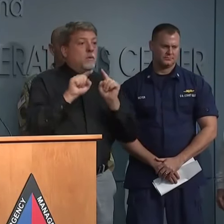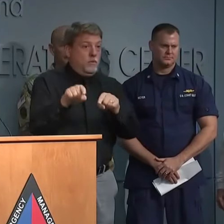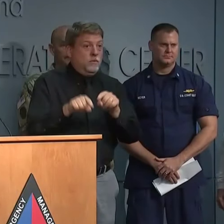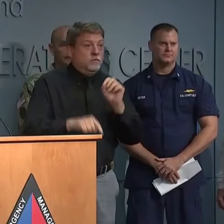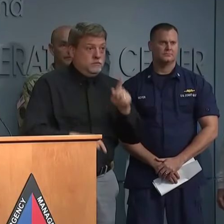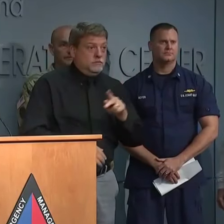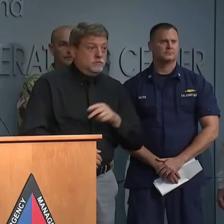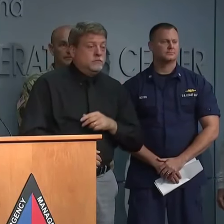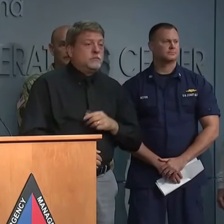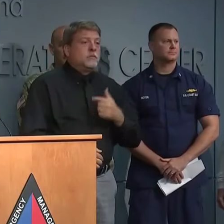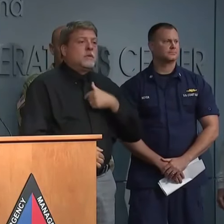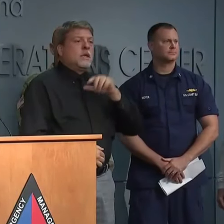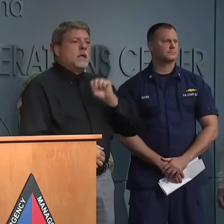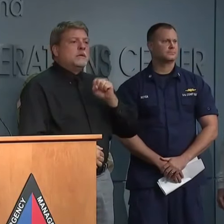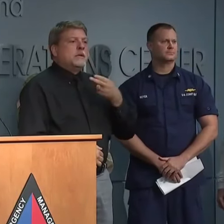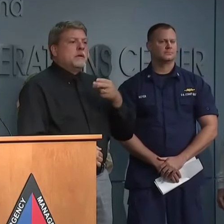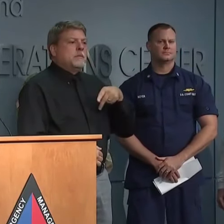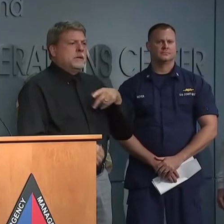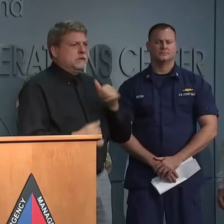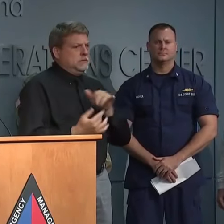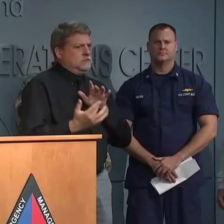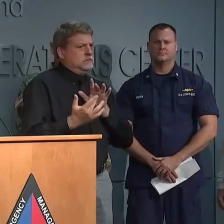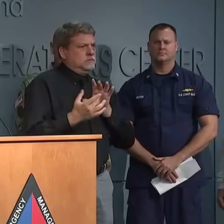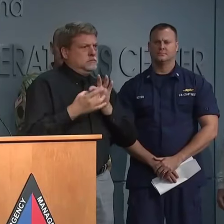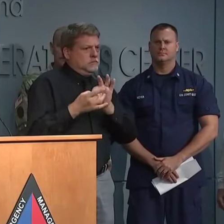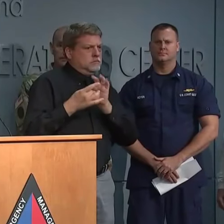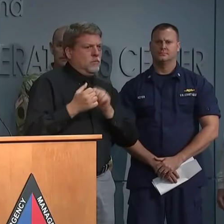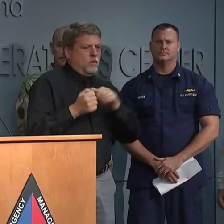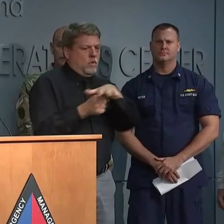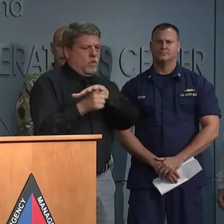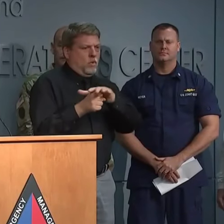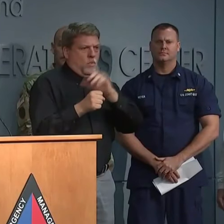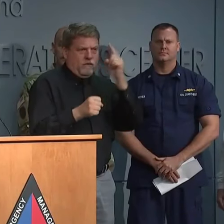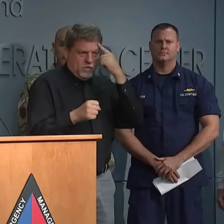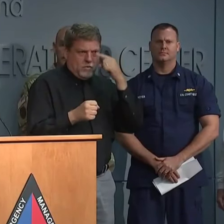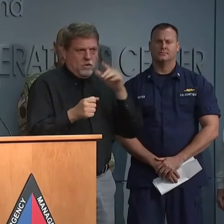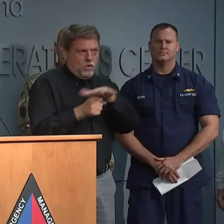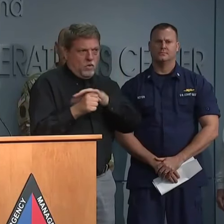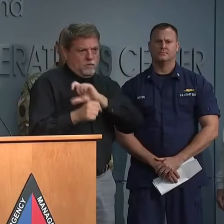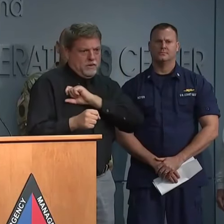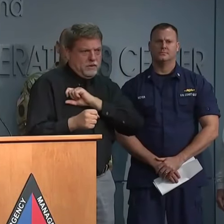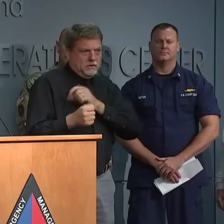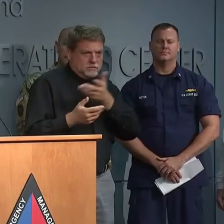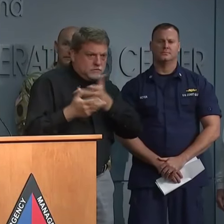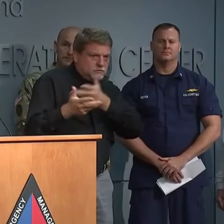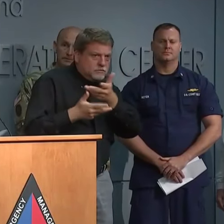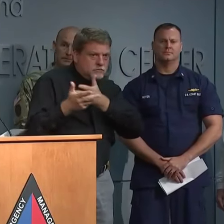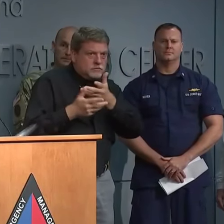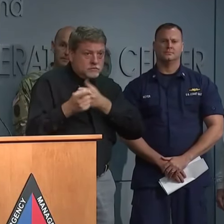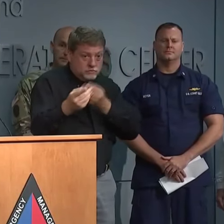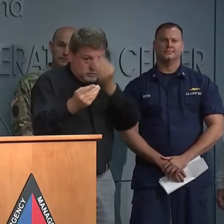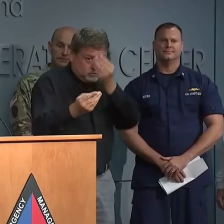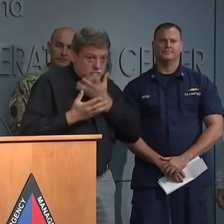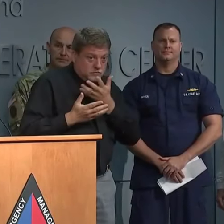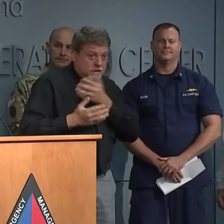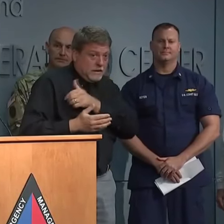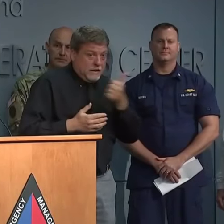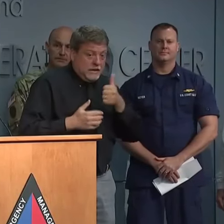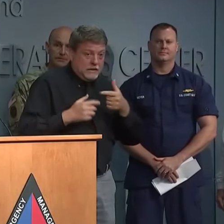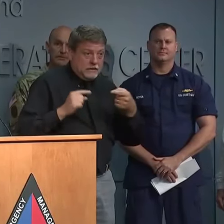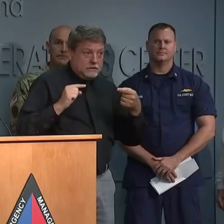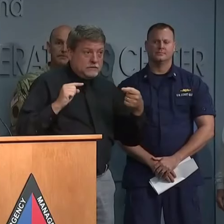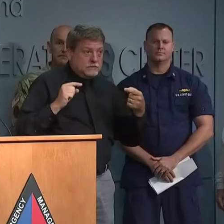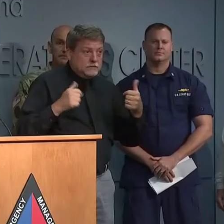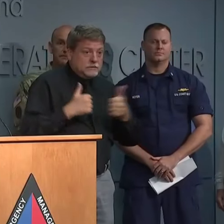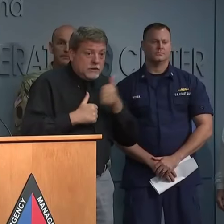patrol continues to work with local municipalities to identify any hazards and to also assist utility companies